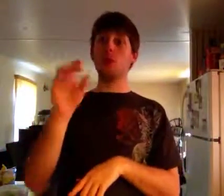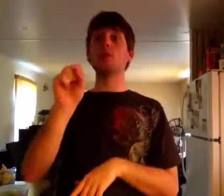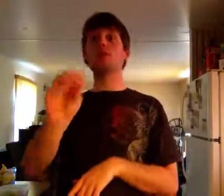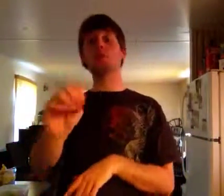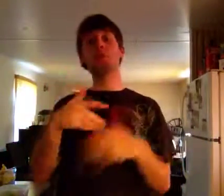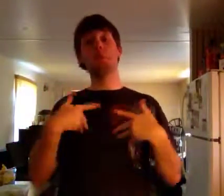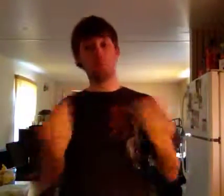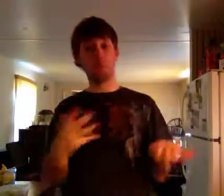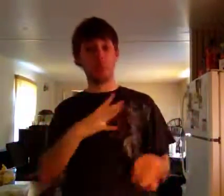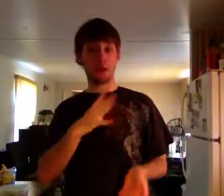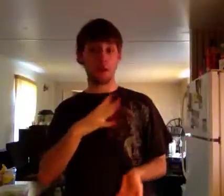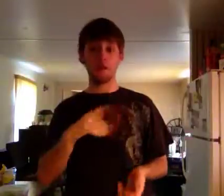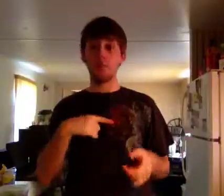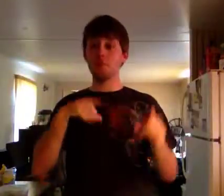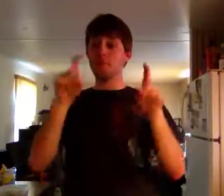Oh, kid! Hey, kid, kid!